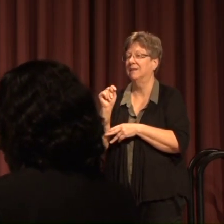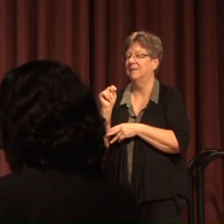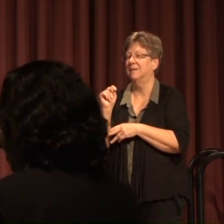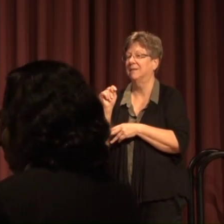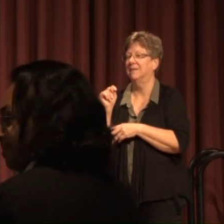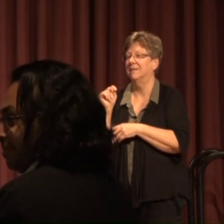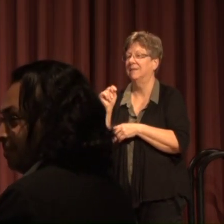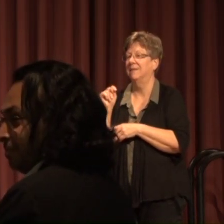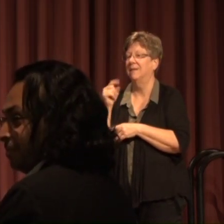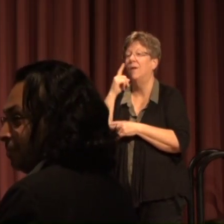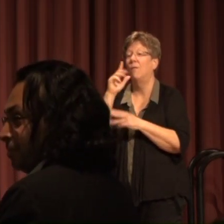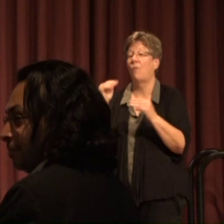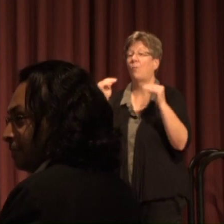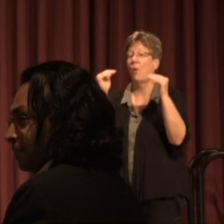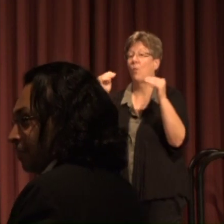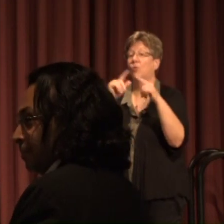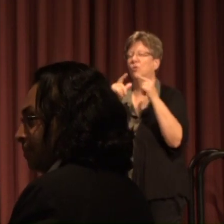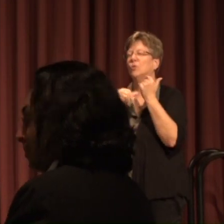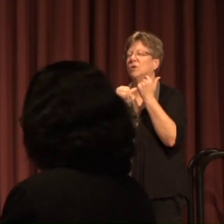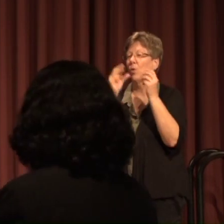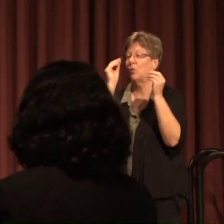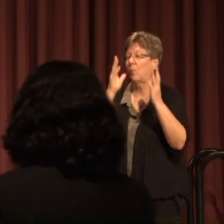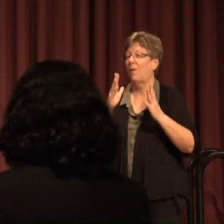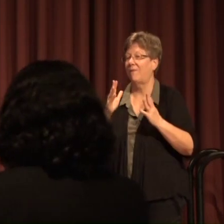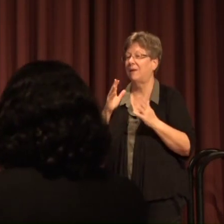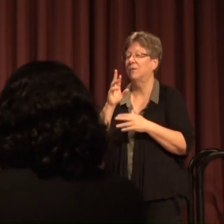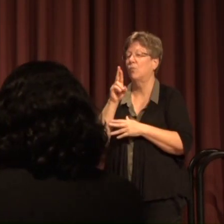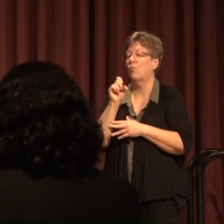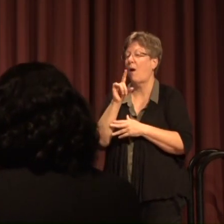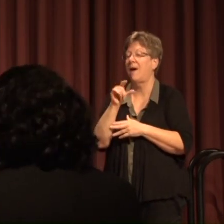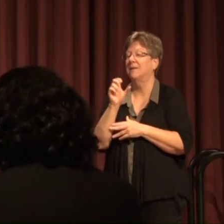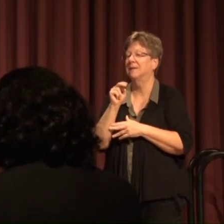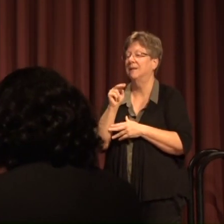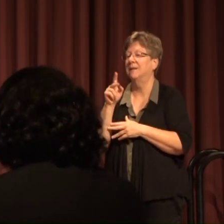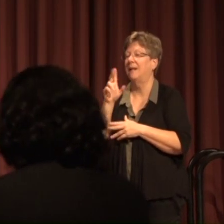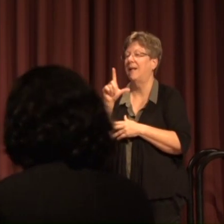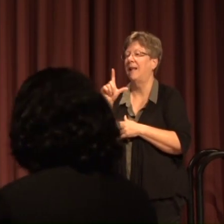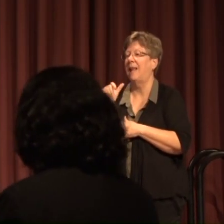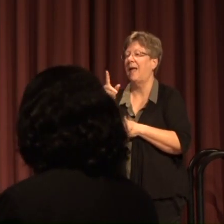for promotion to associate professor Rosalind Lapeer